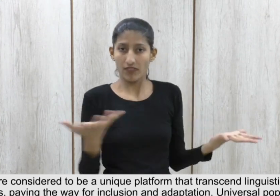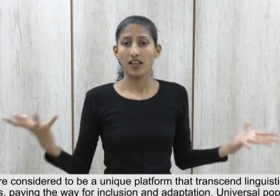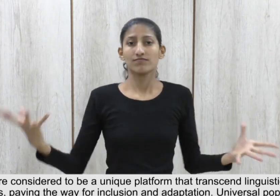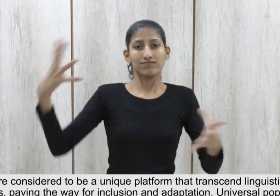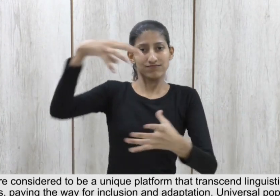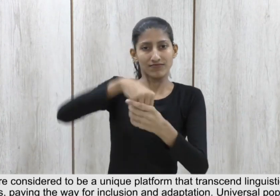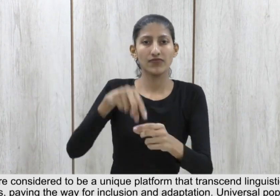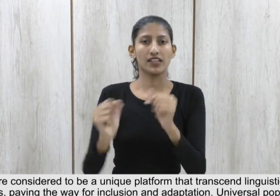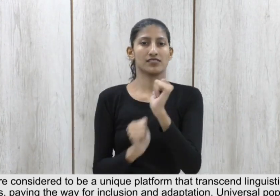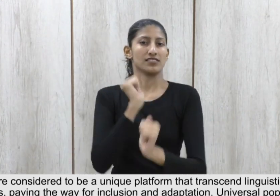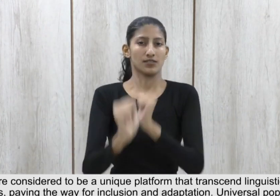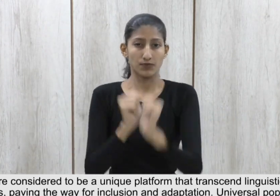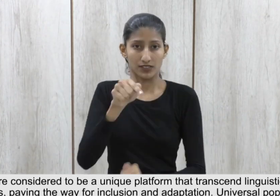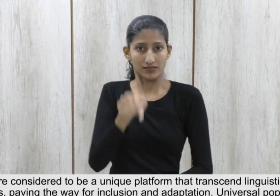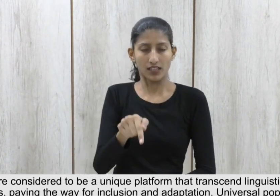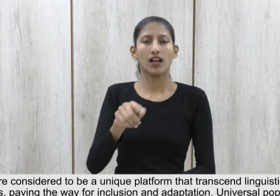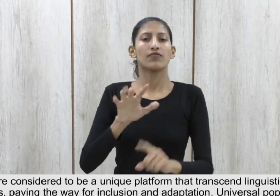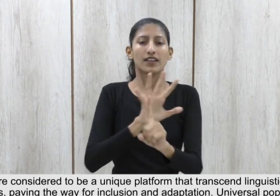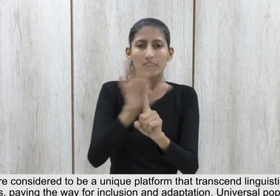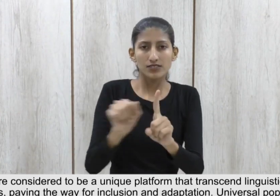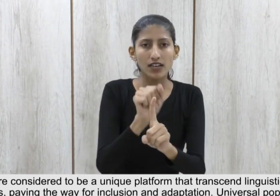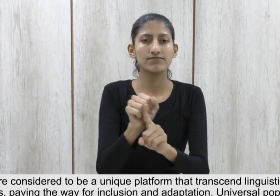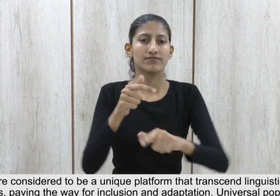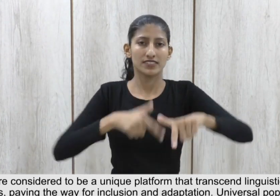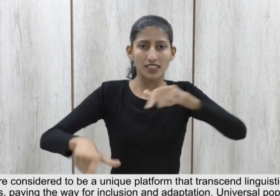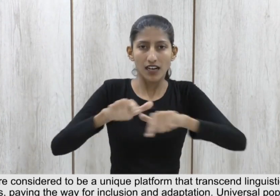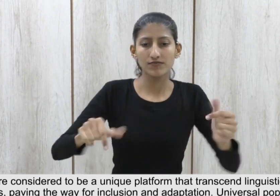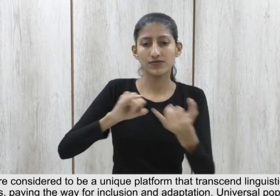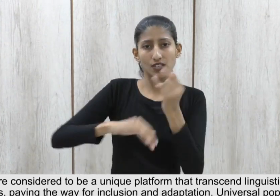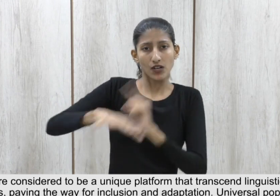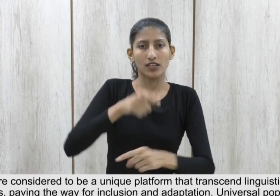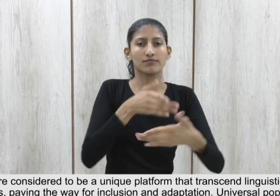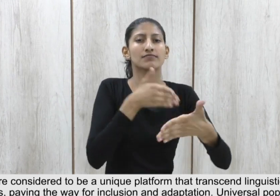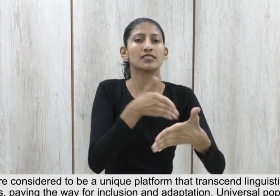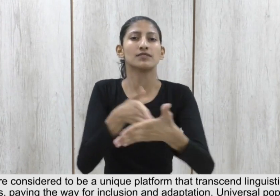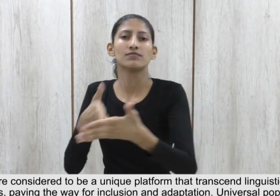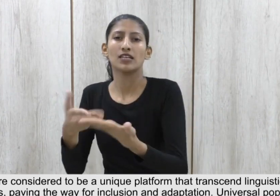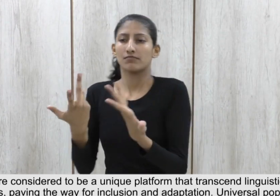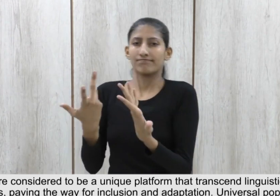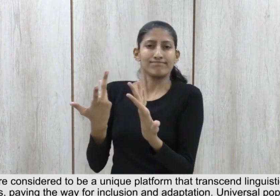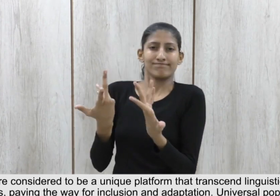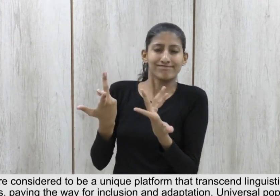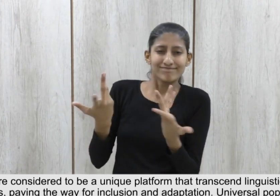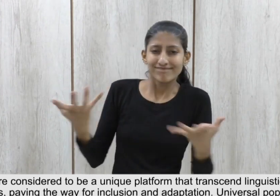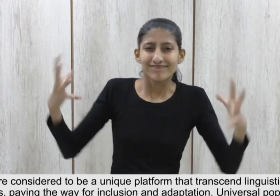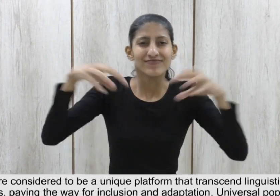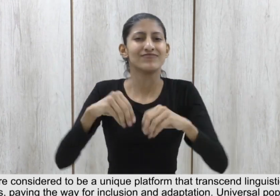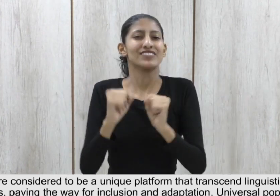that transcend linguistic, cultural and social barriers paving the way for inclusion